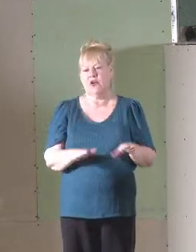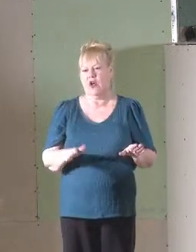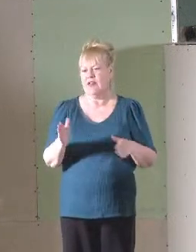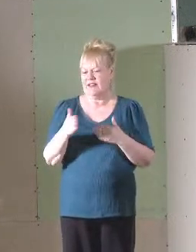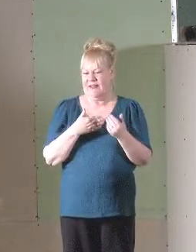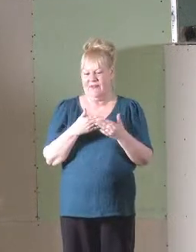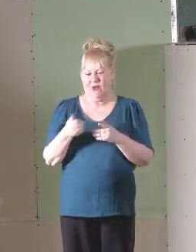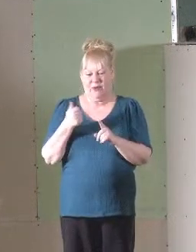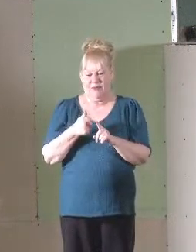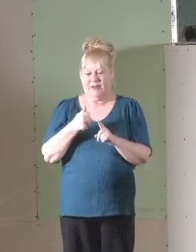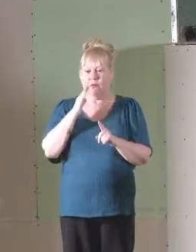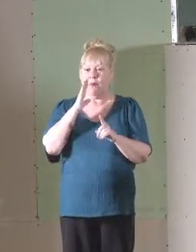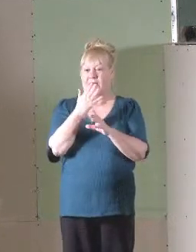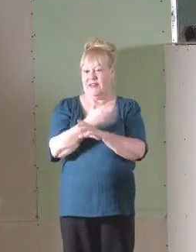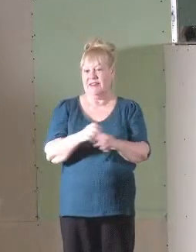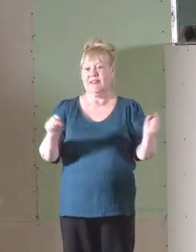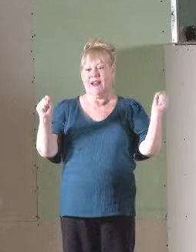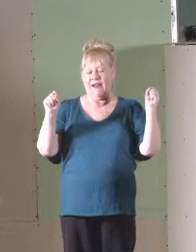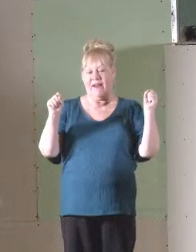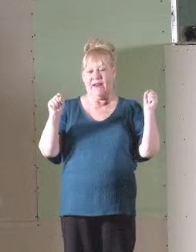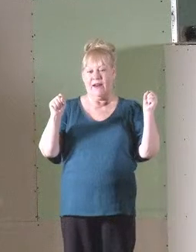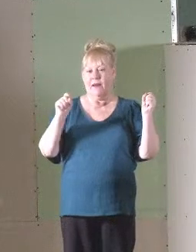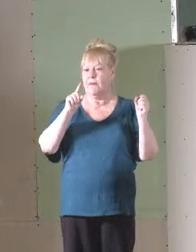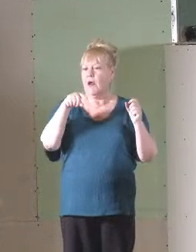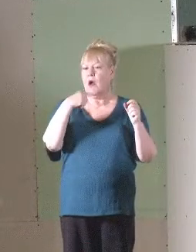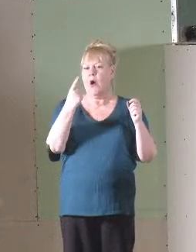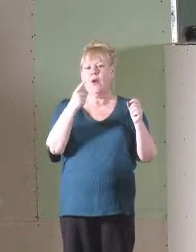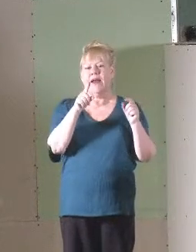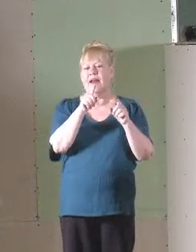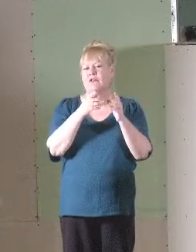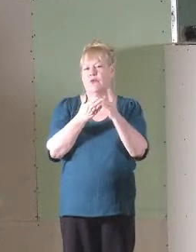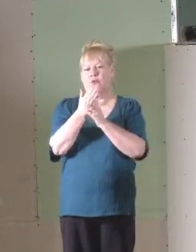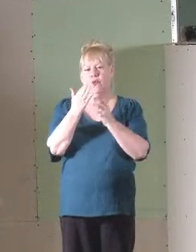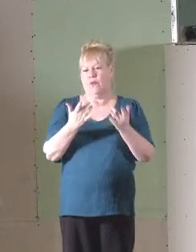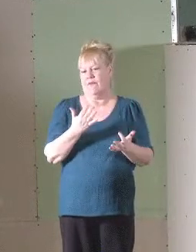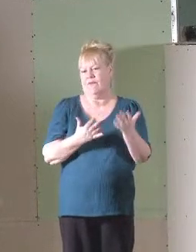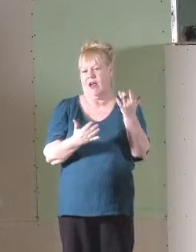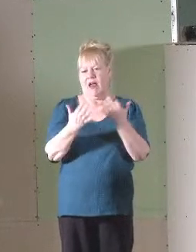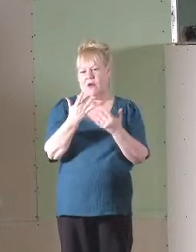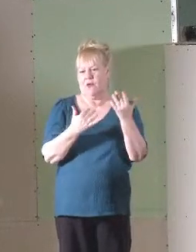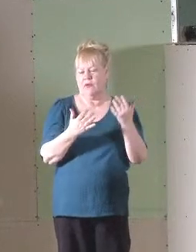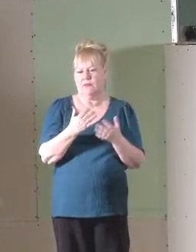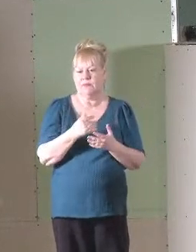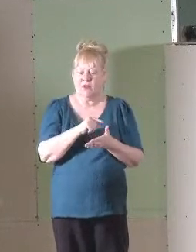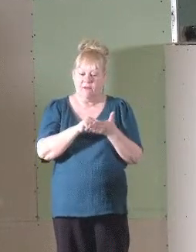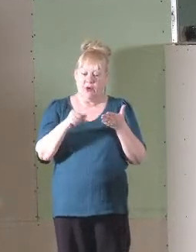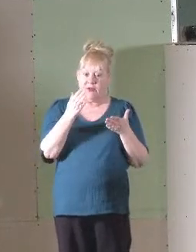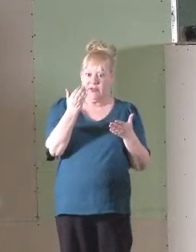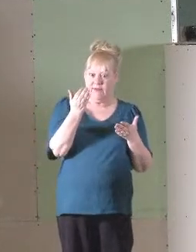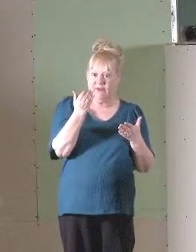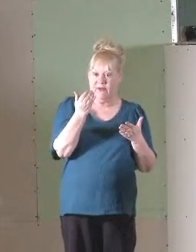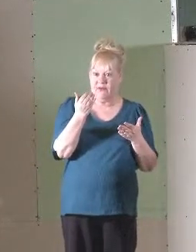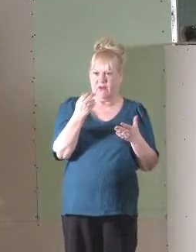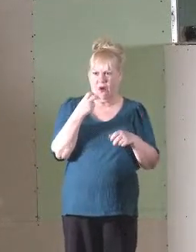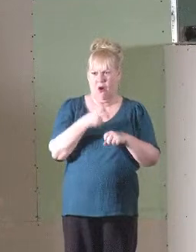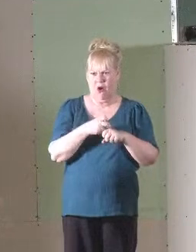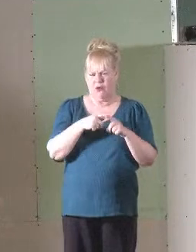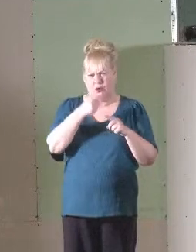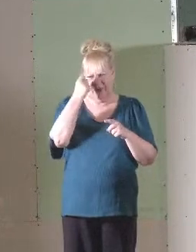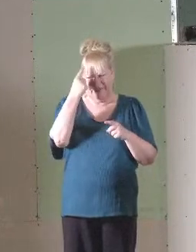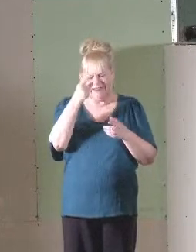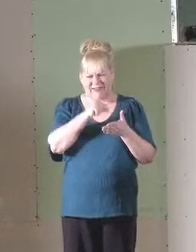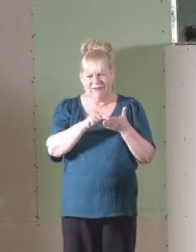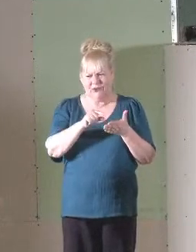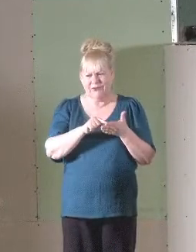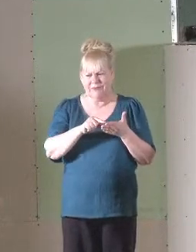he himself will be saved, but only as through fire. Now, verse 15 there is one of those hard-to-understand